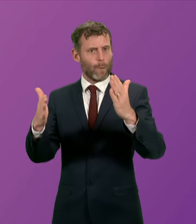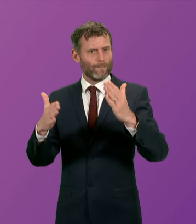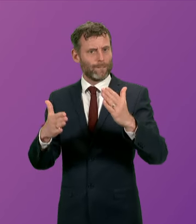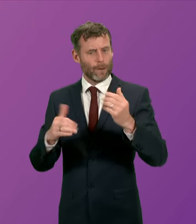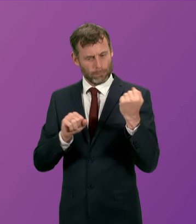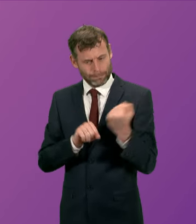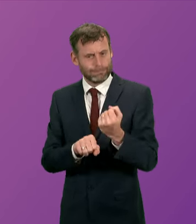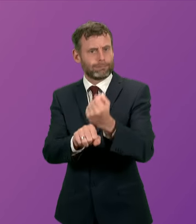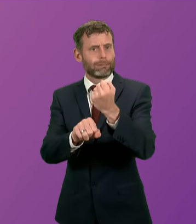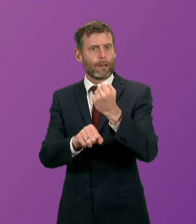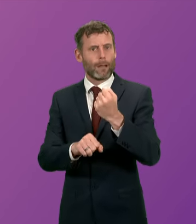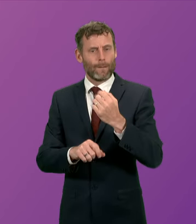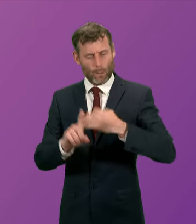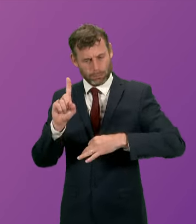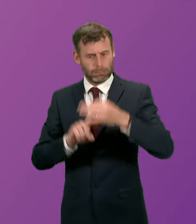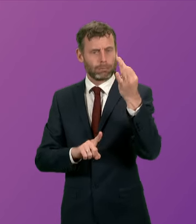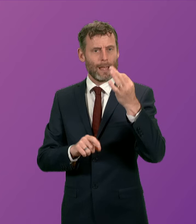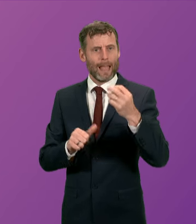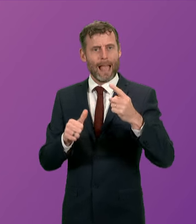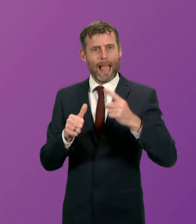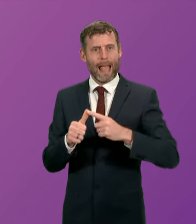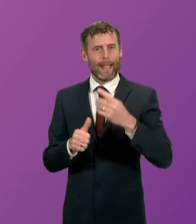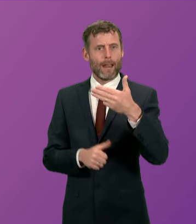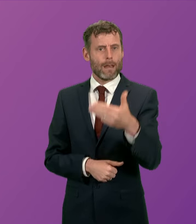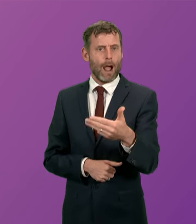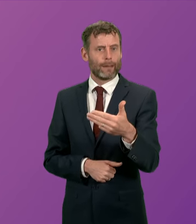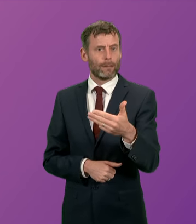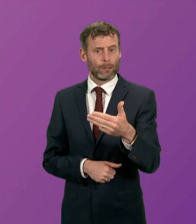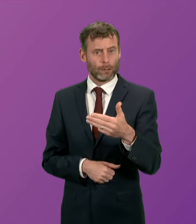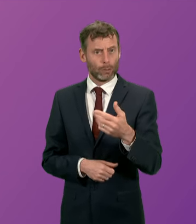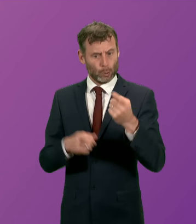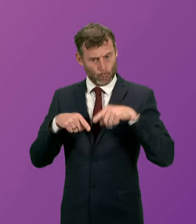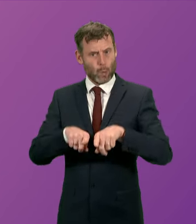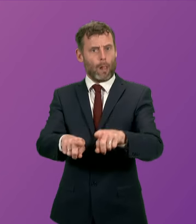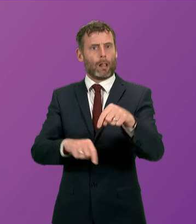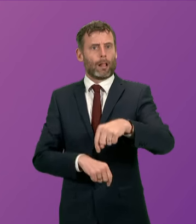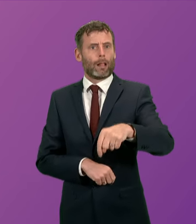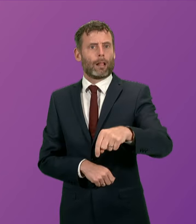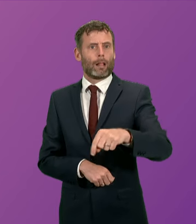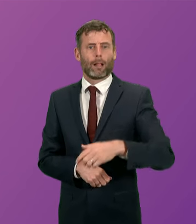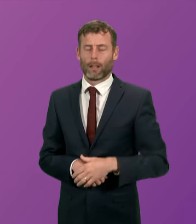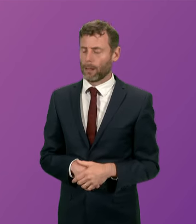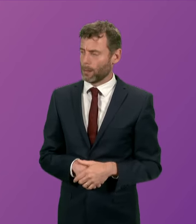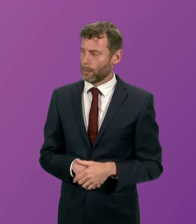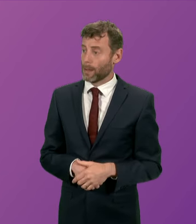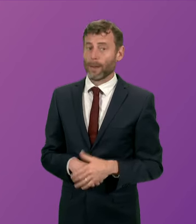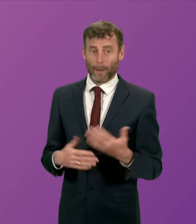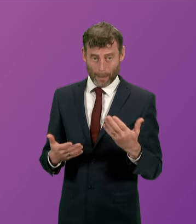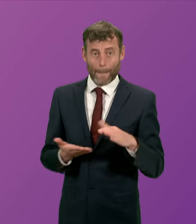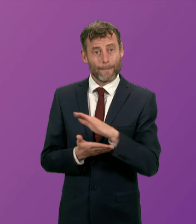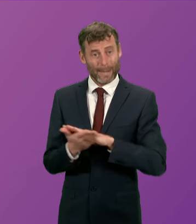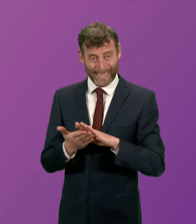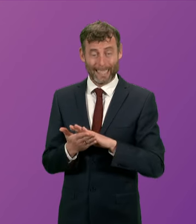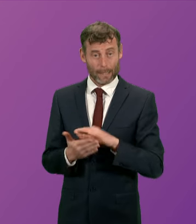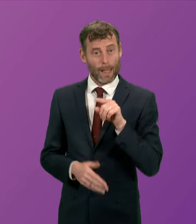announced programme for completion of the dueling of the A9 which of course will have the consequence of fewer